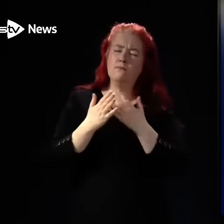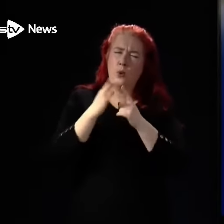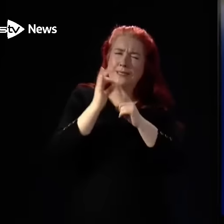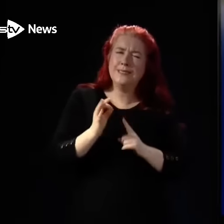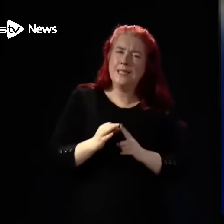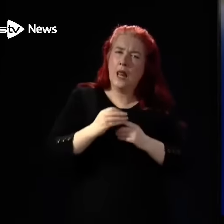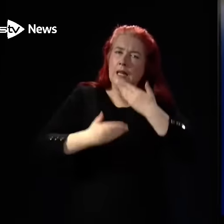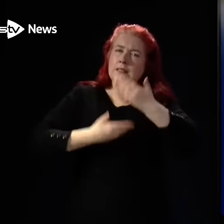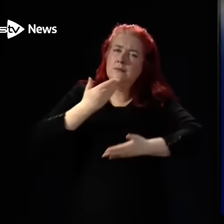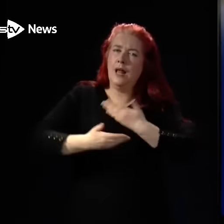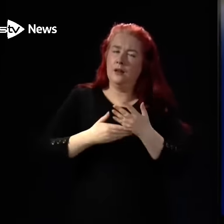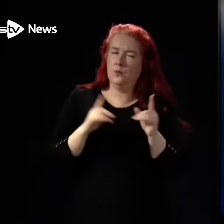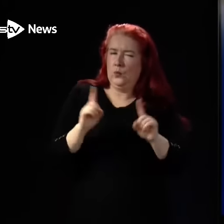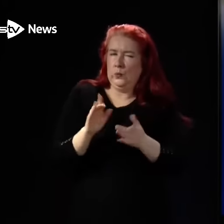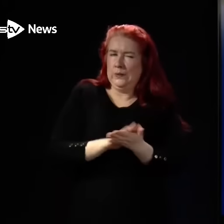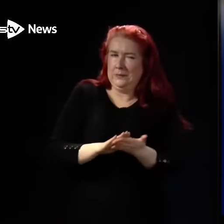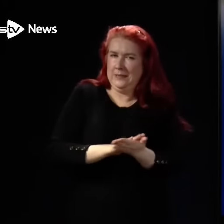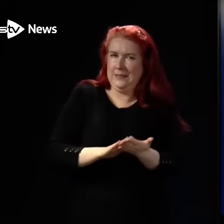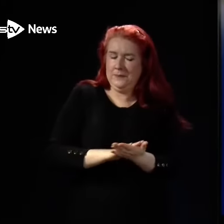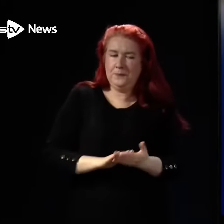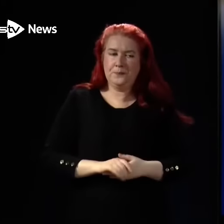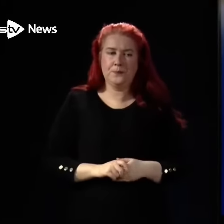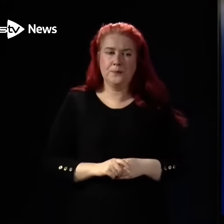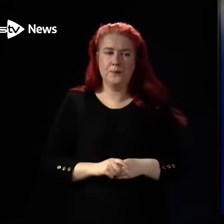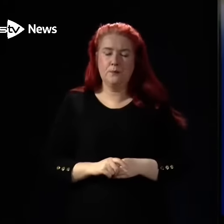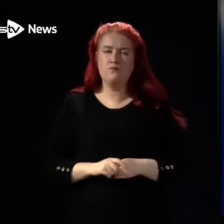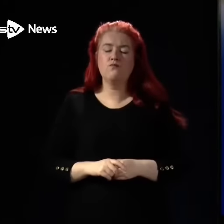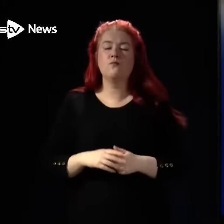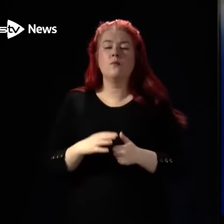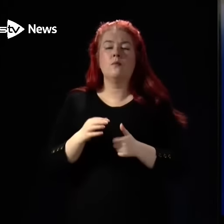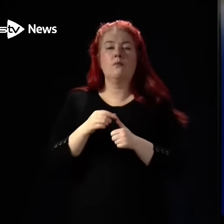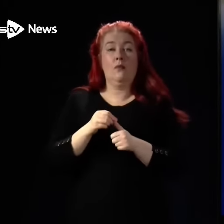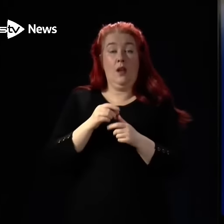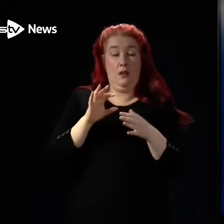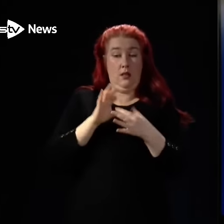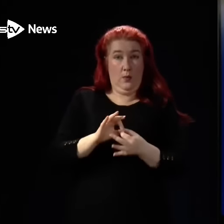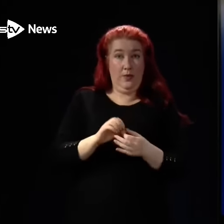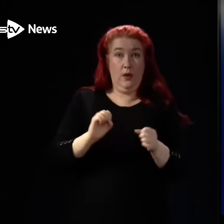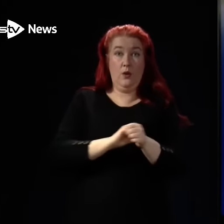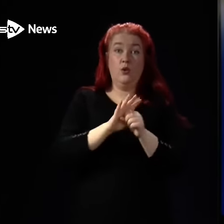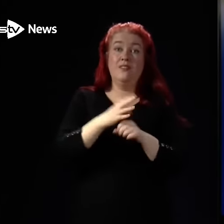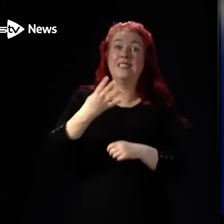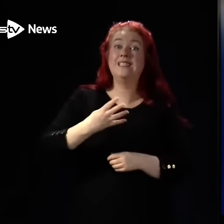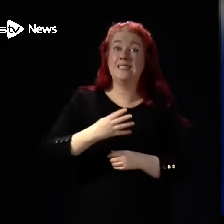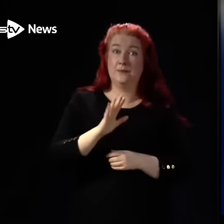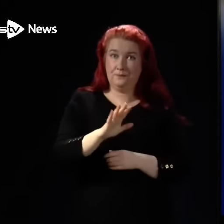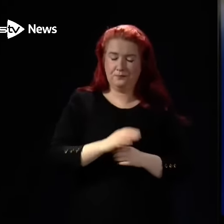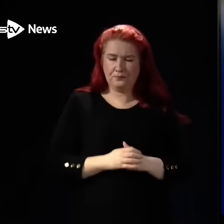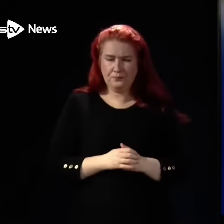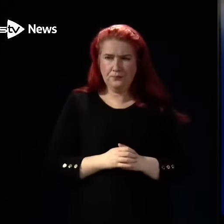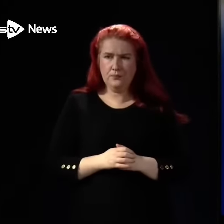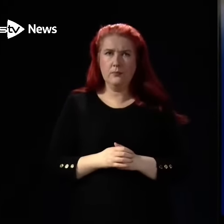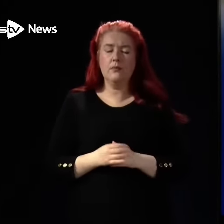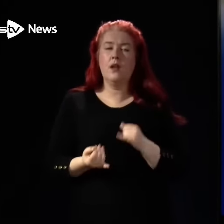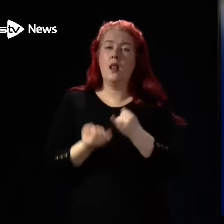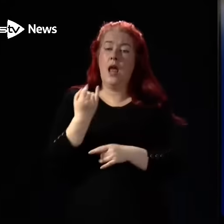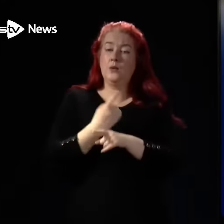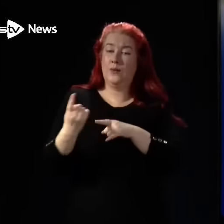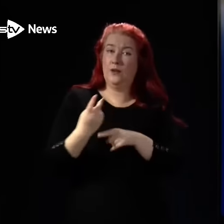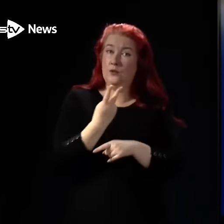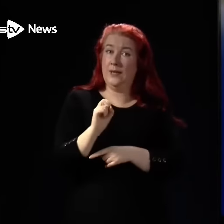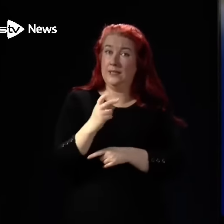illustrate all of that. Firstly on Covid, in the final week of 2022